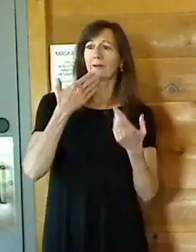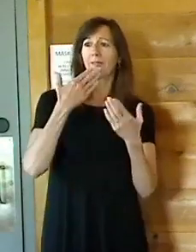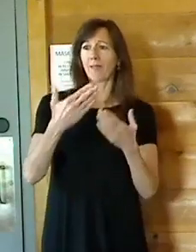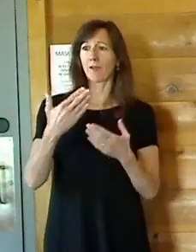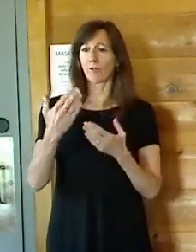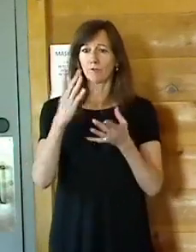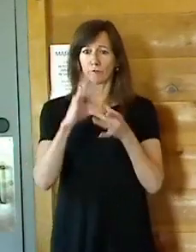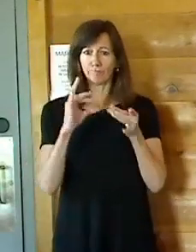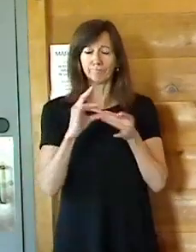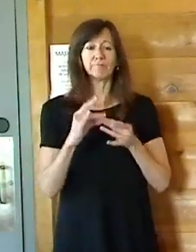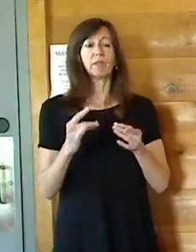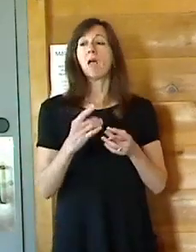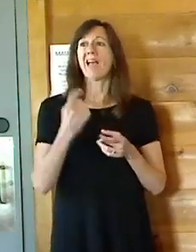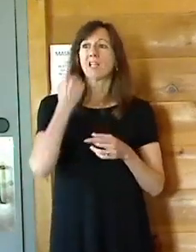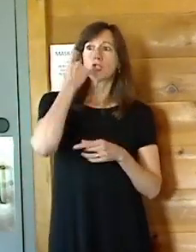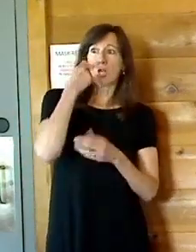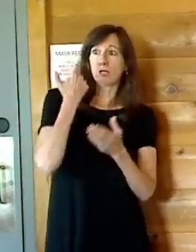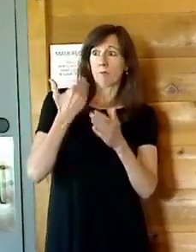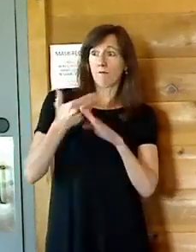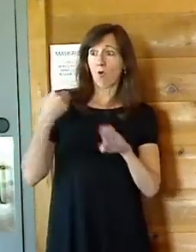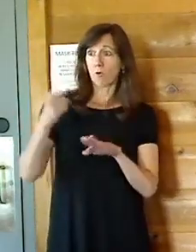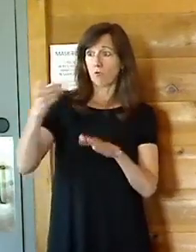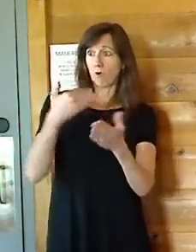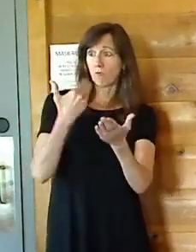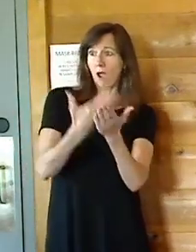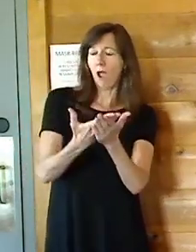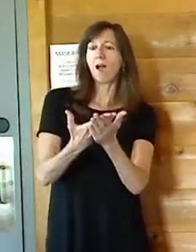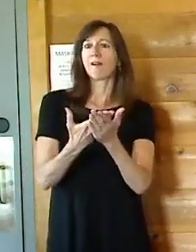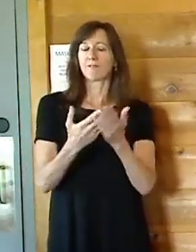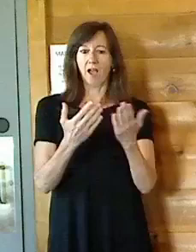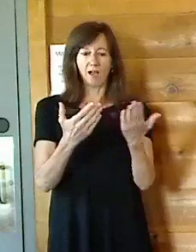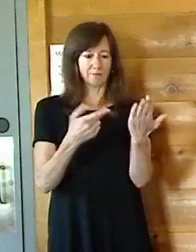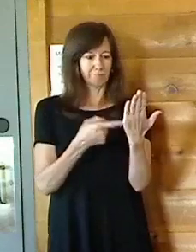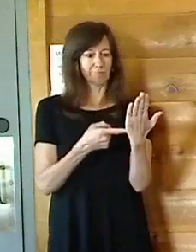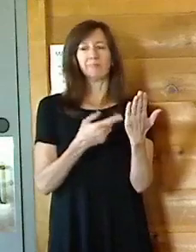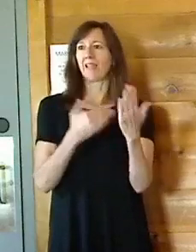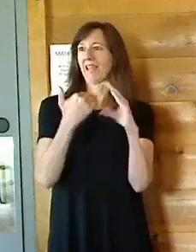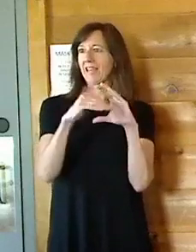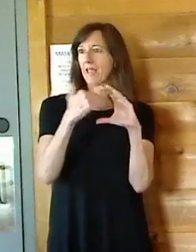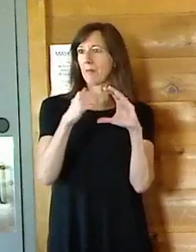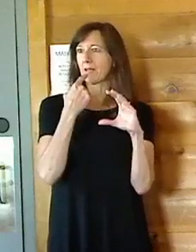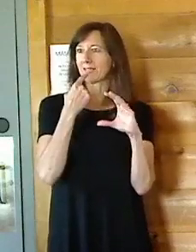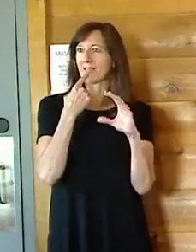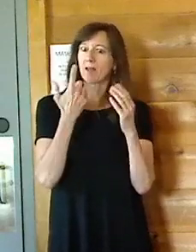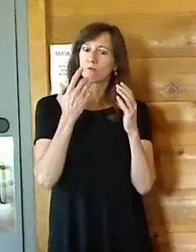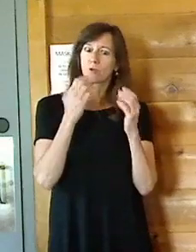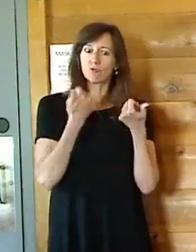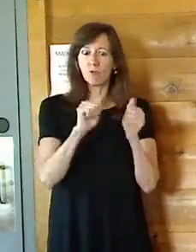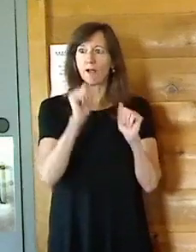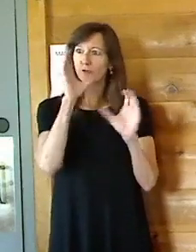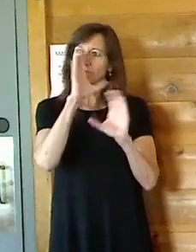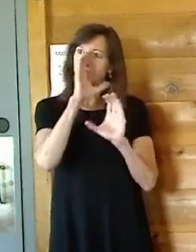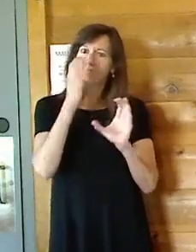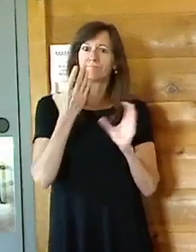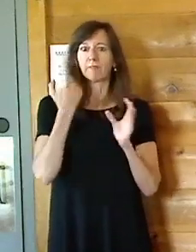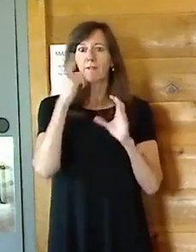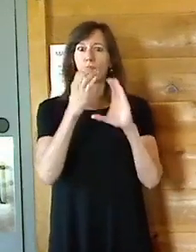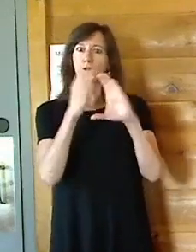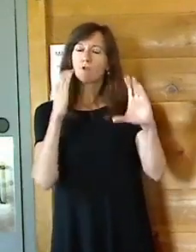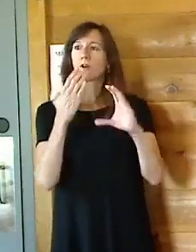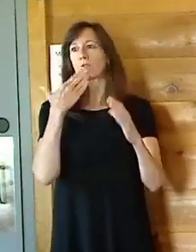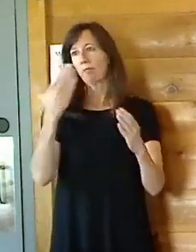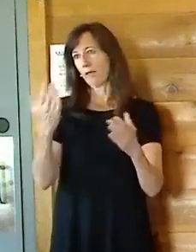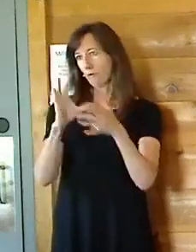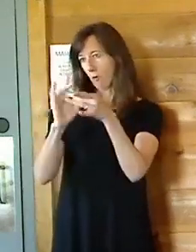here, I did receive an email saying that we were trying to find a truck. So thanks for mentioning that. With that, we are